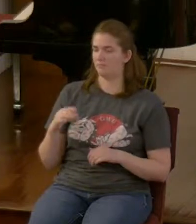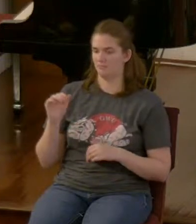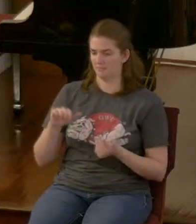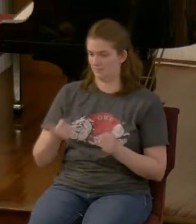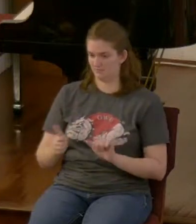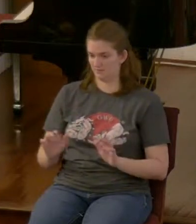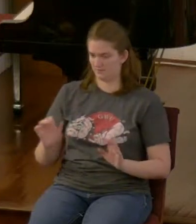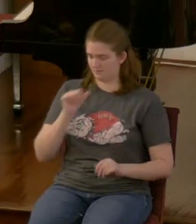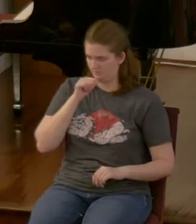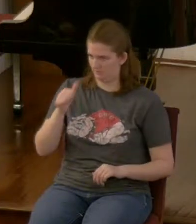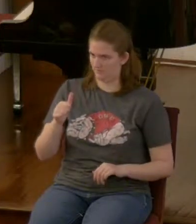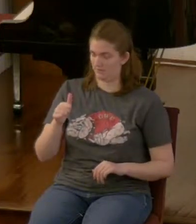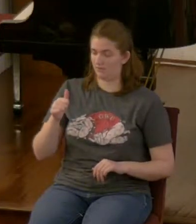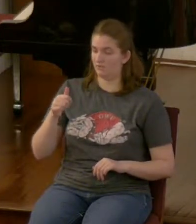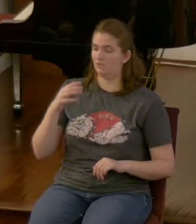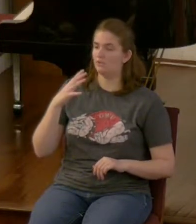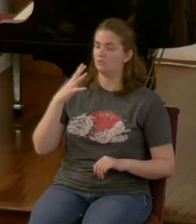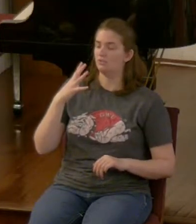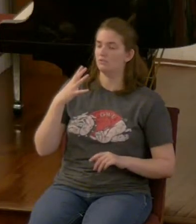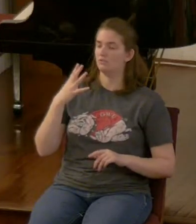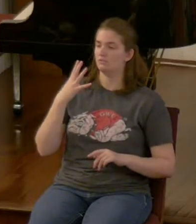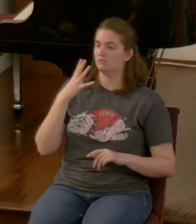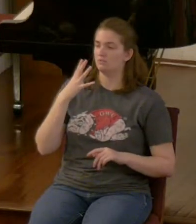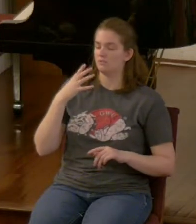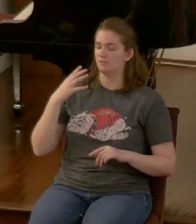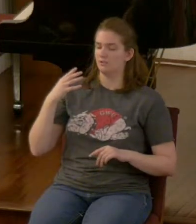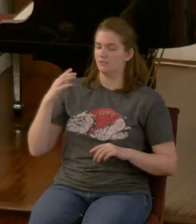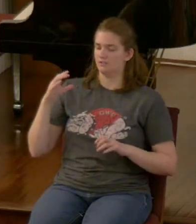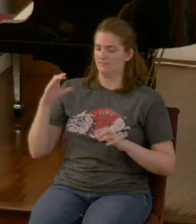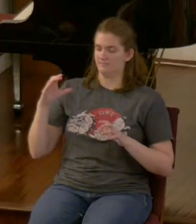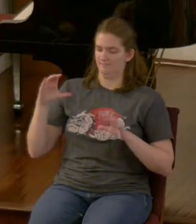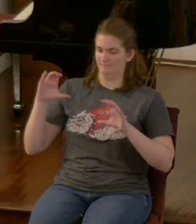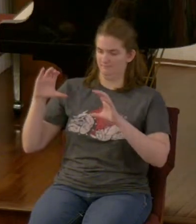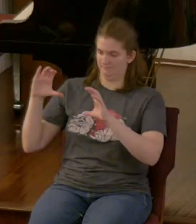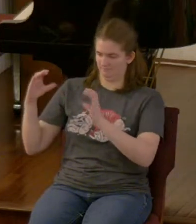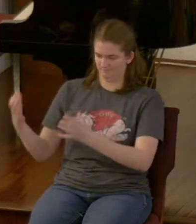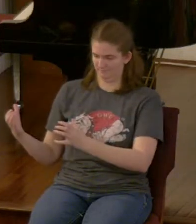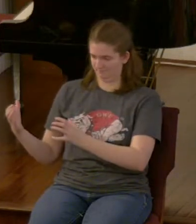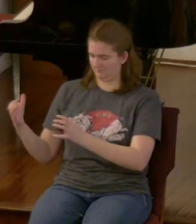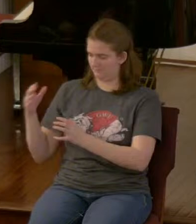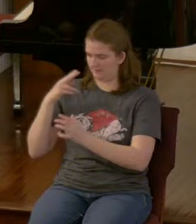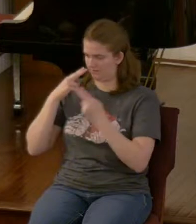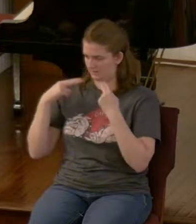jewish people that are a remnant